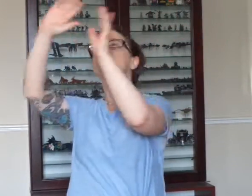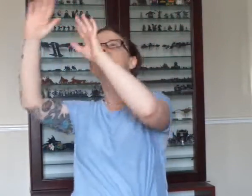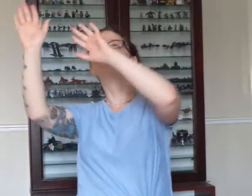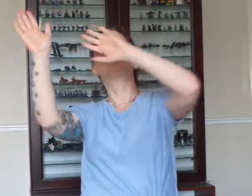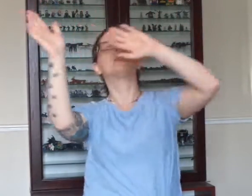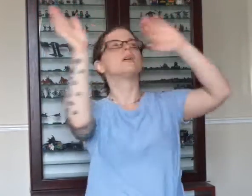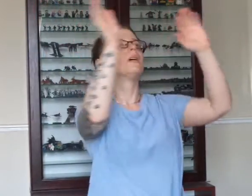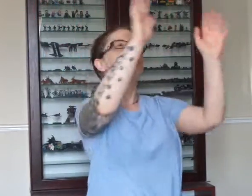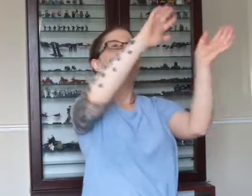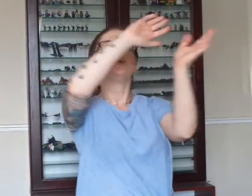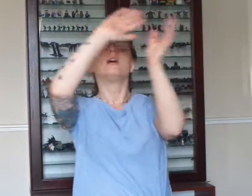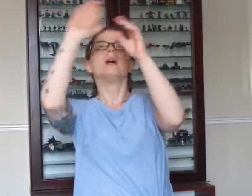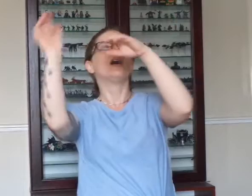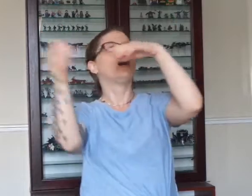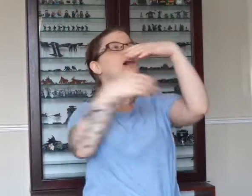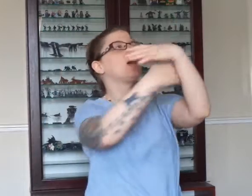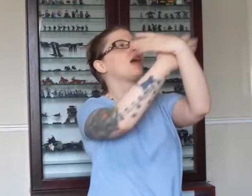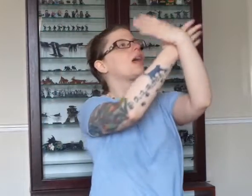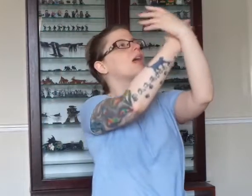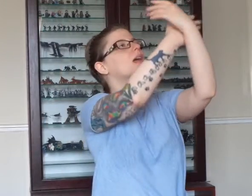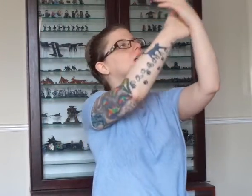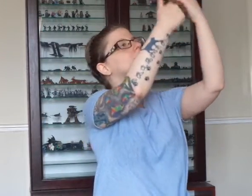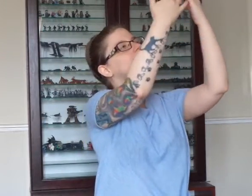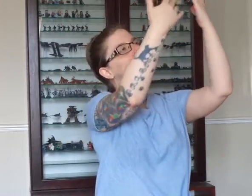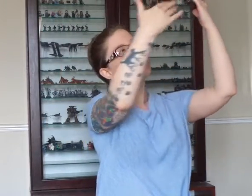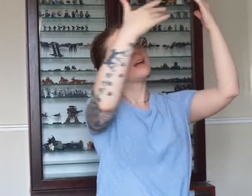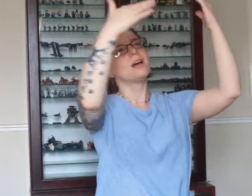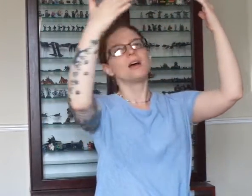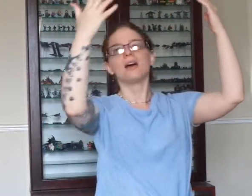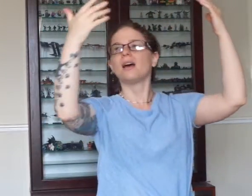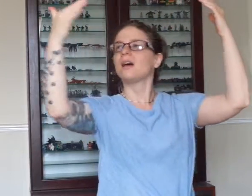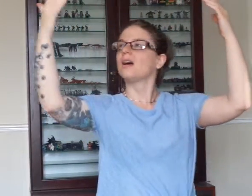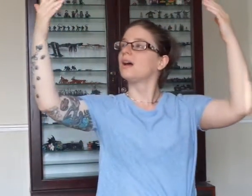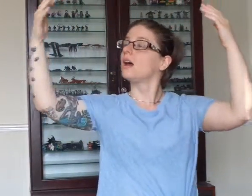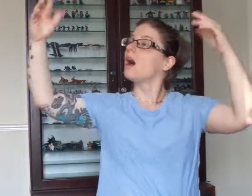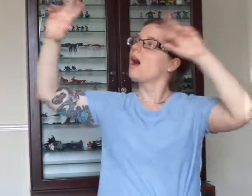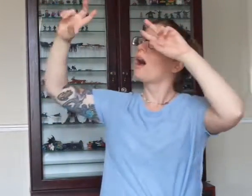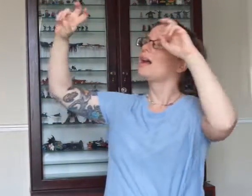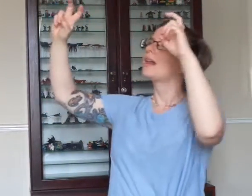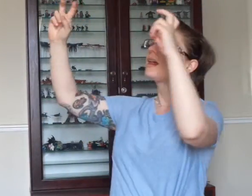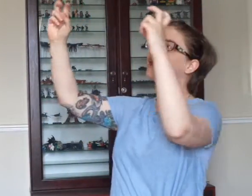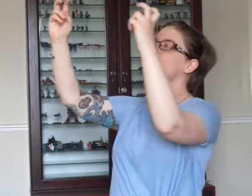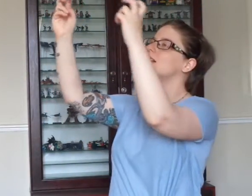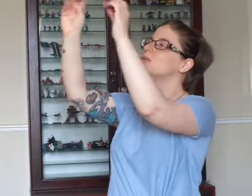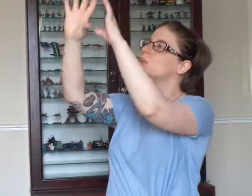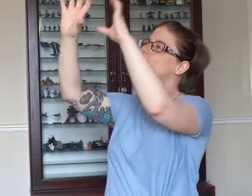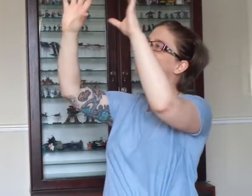and ice-cream castles in the air,